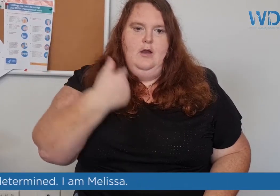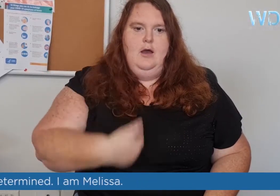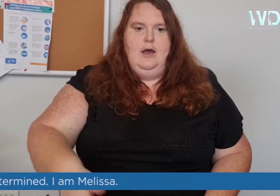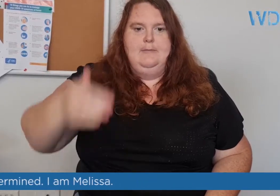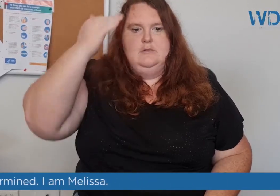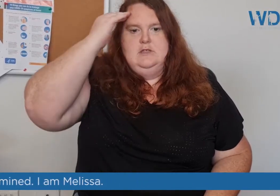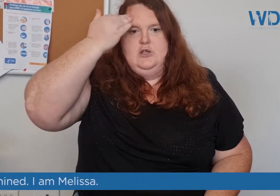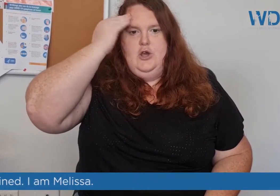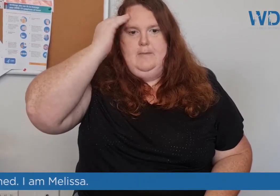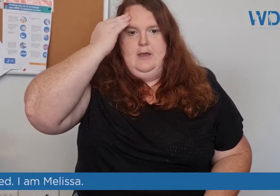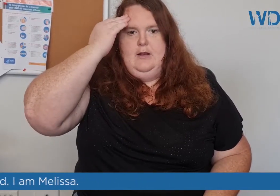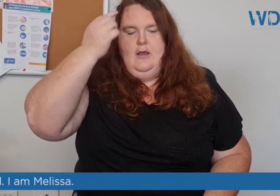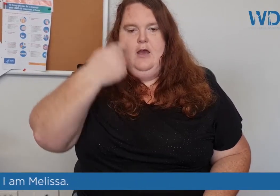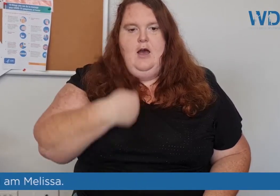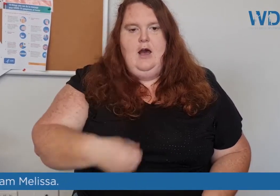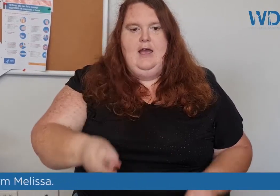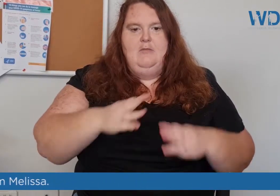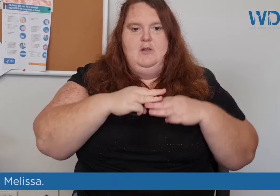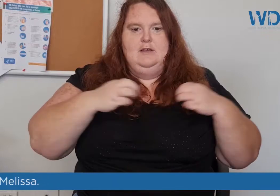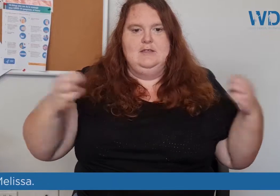I'm determined. I am Melissa.